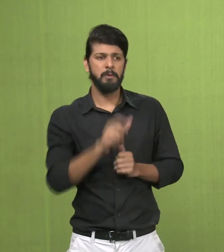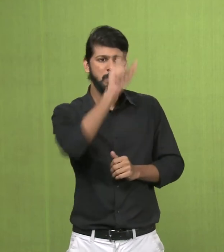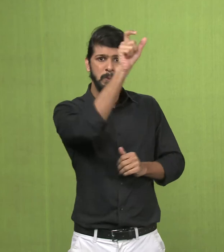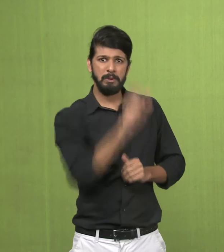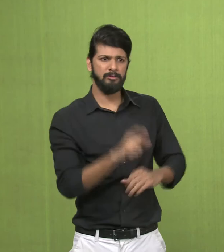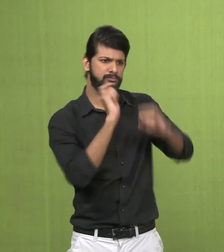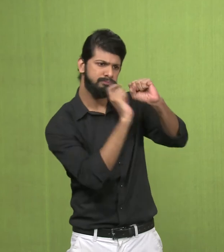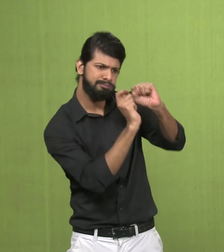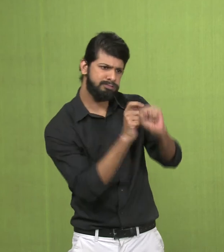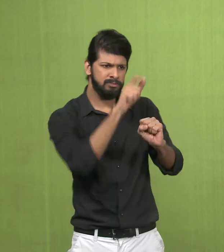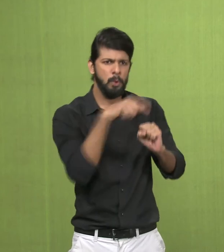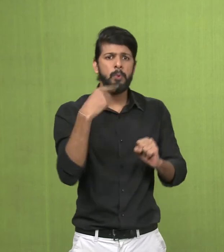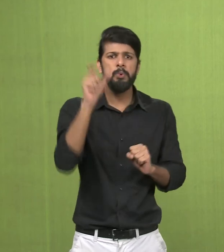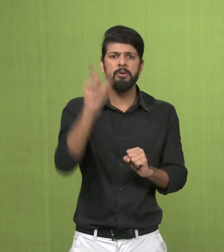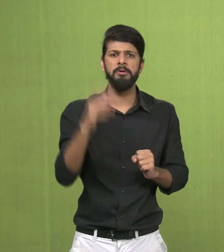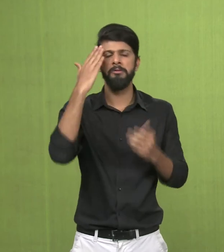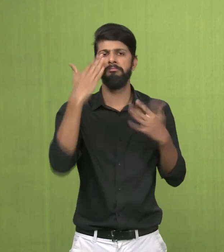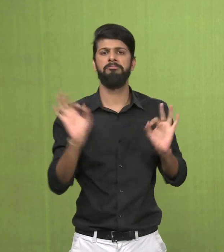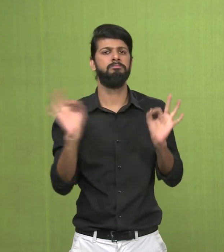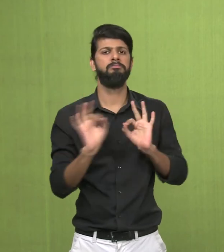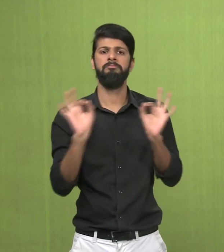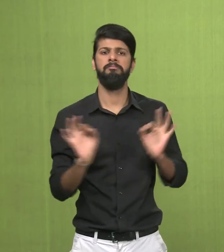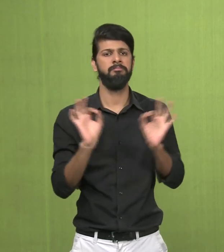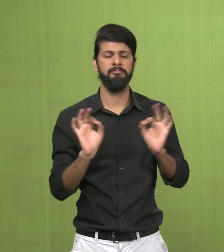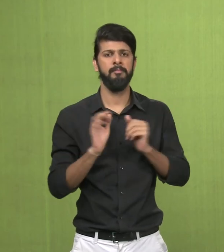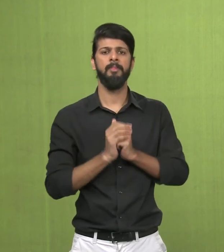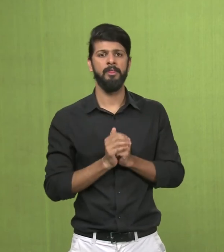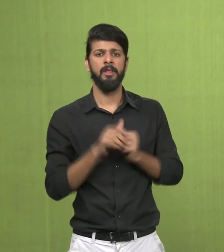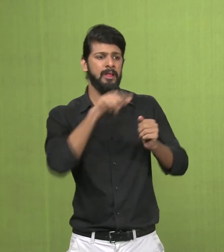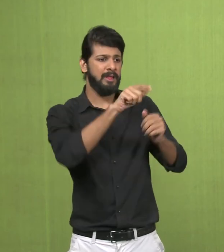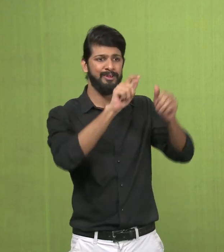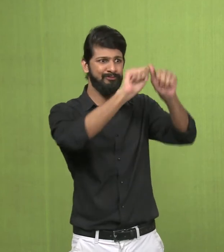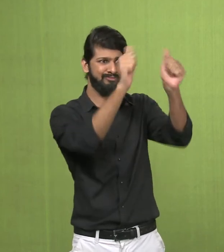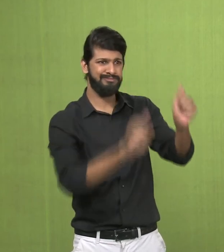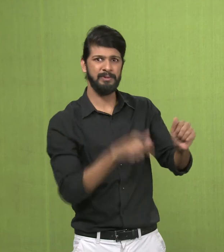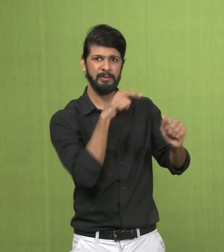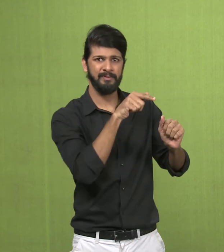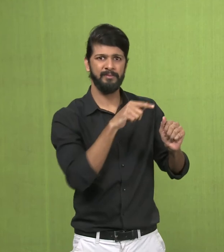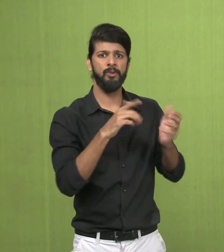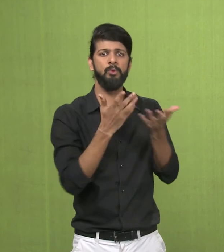The sculptor is unknown and this